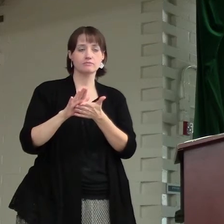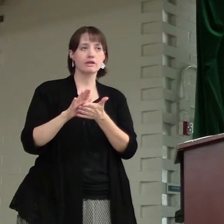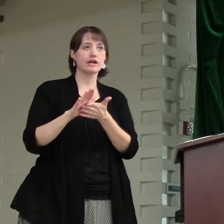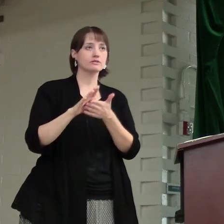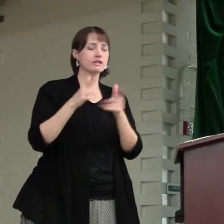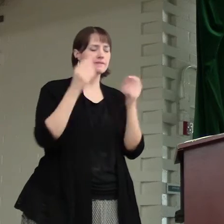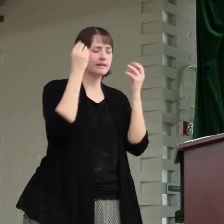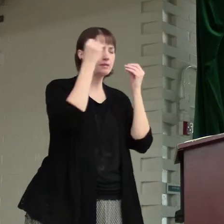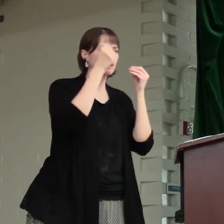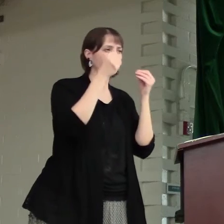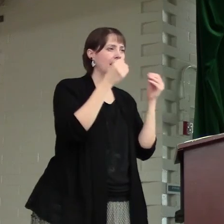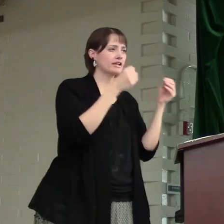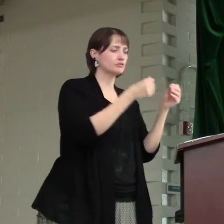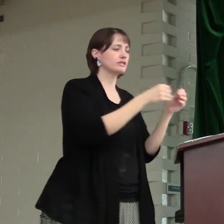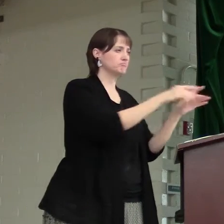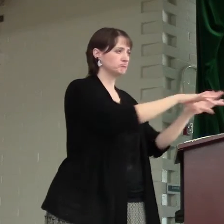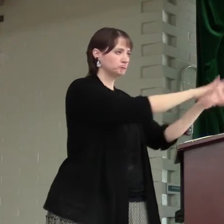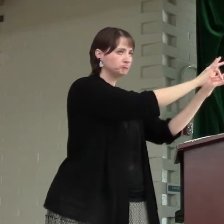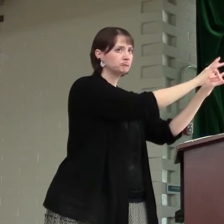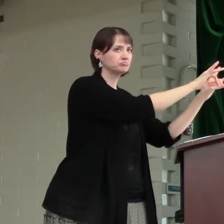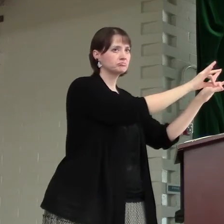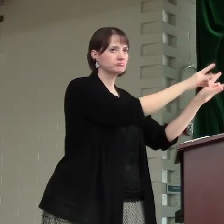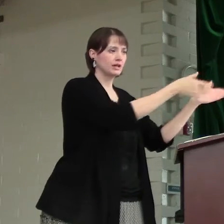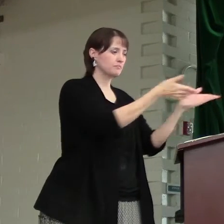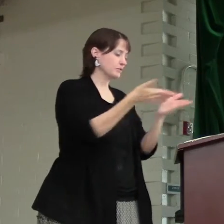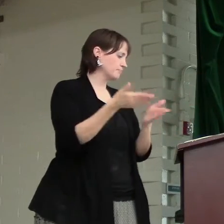So let's think about that as we... as we and